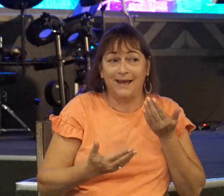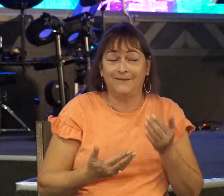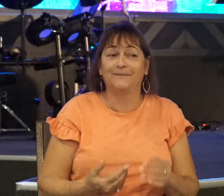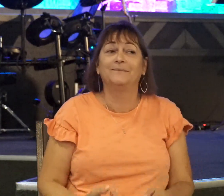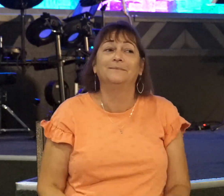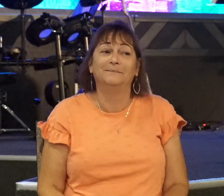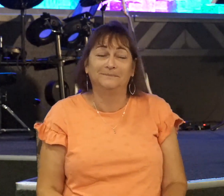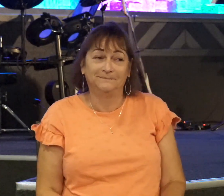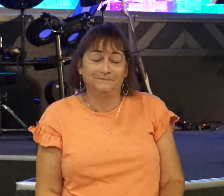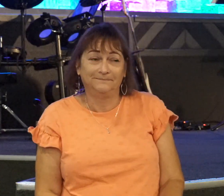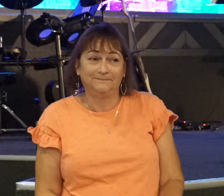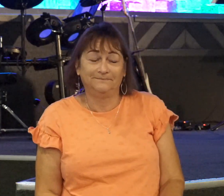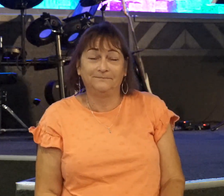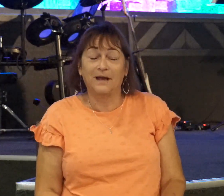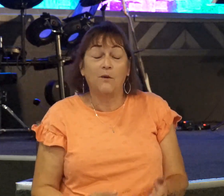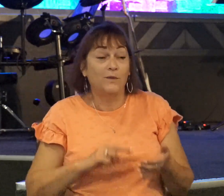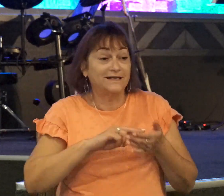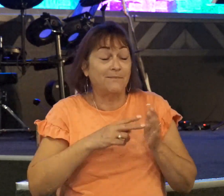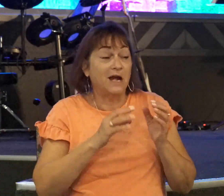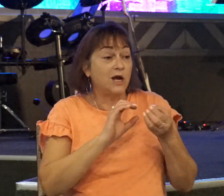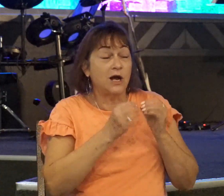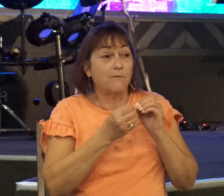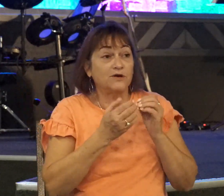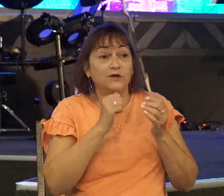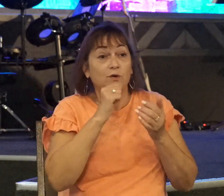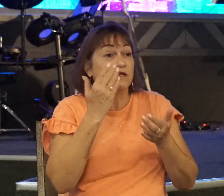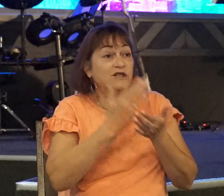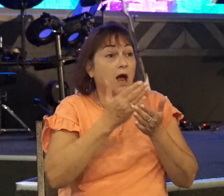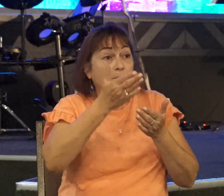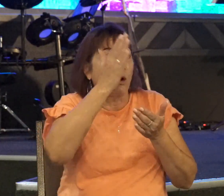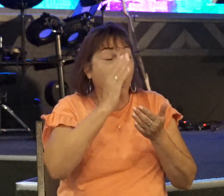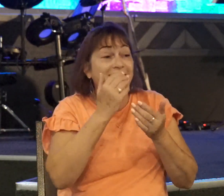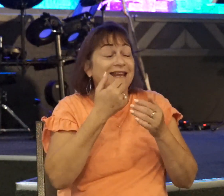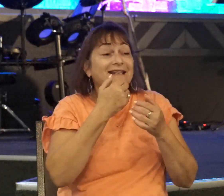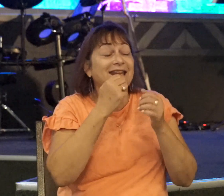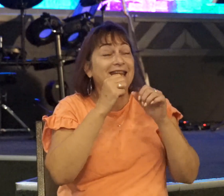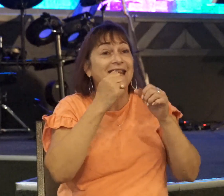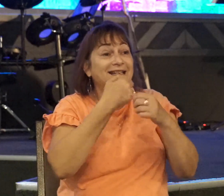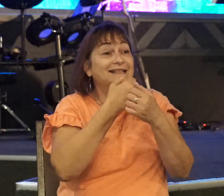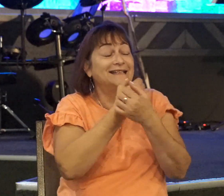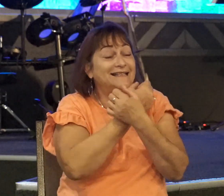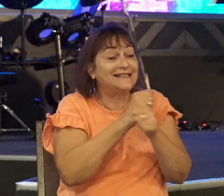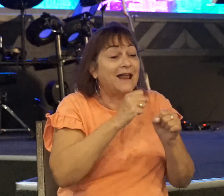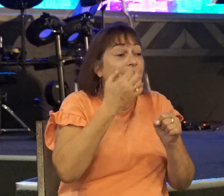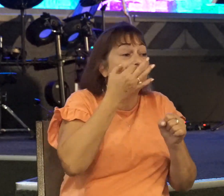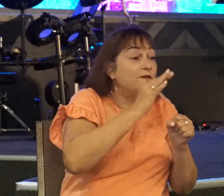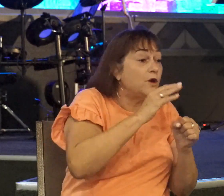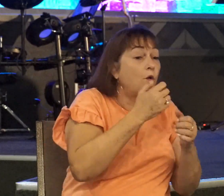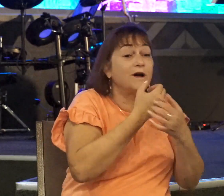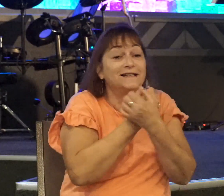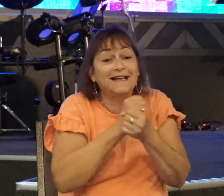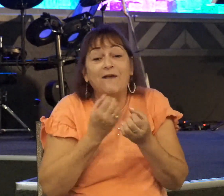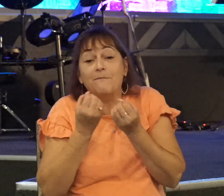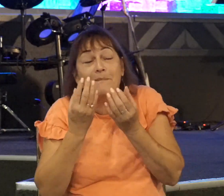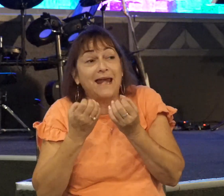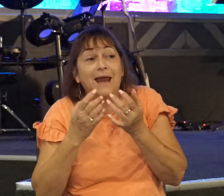In other words, numbers don't restrain God. He can save with few or many. But God may have a different plan, Jonathan.